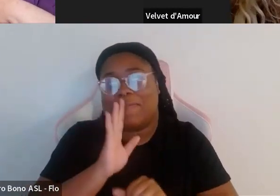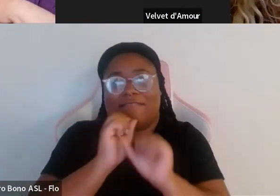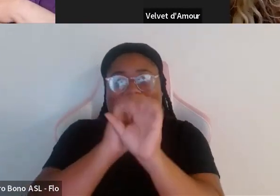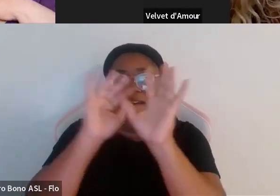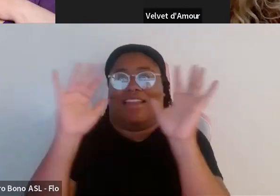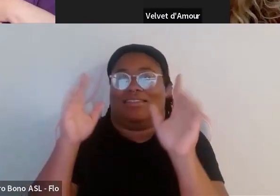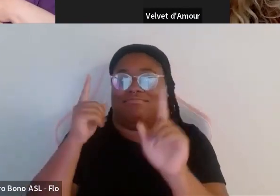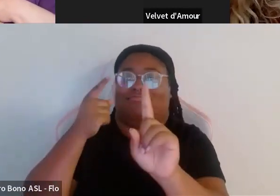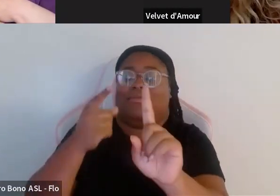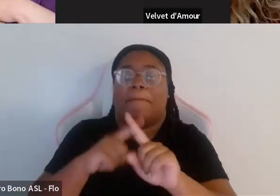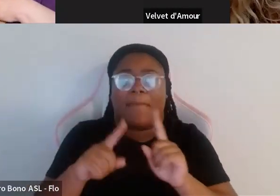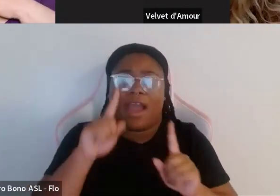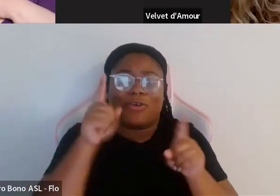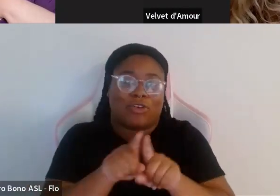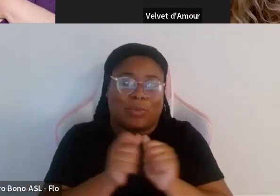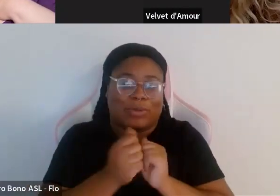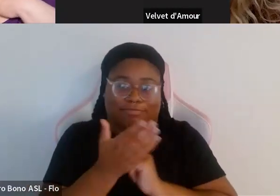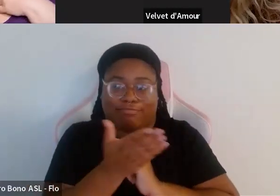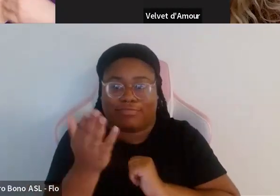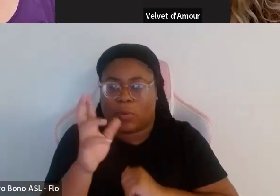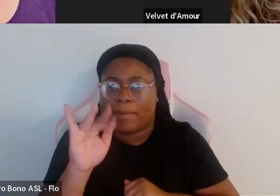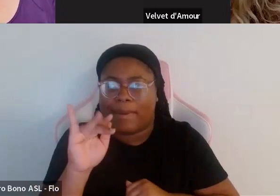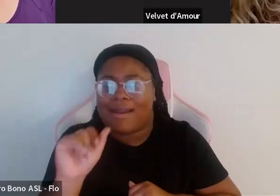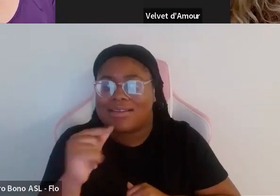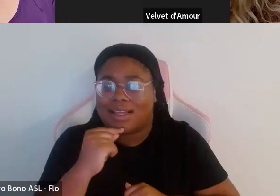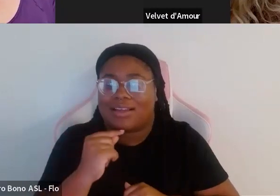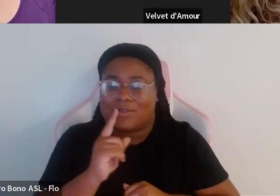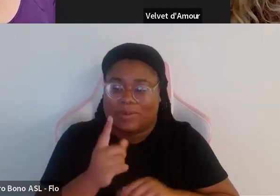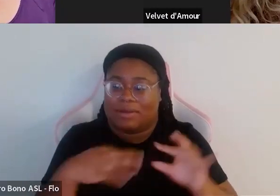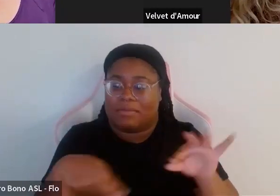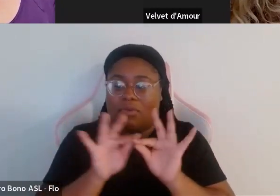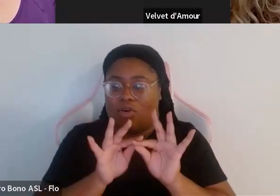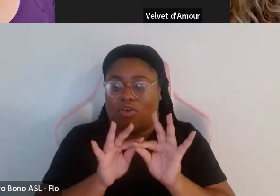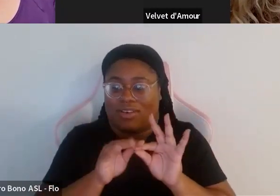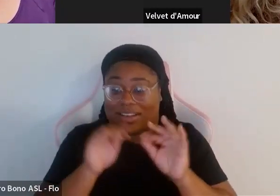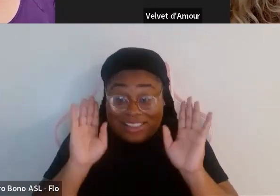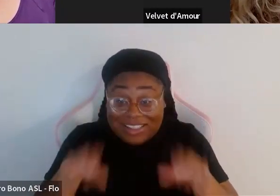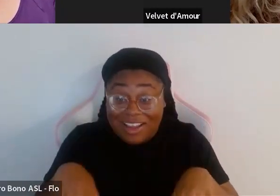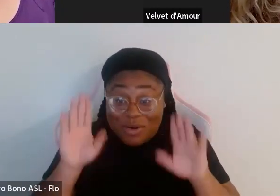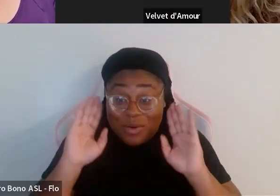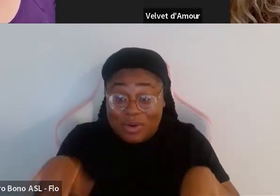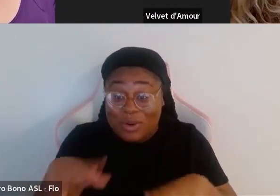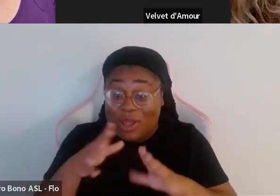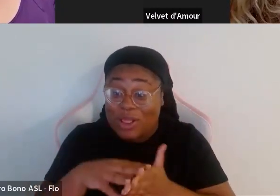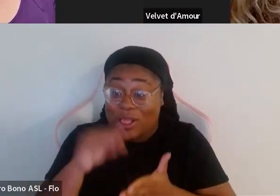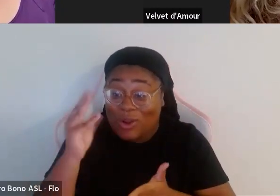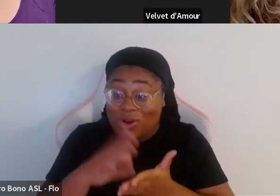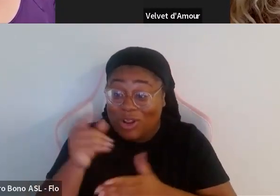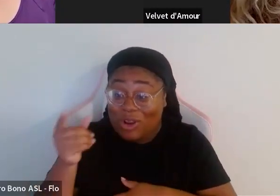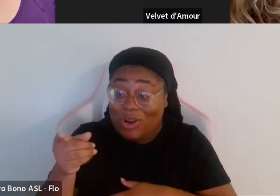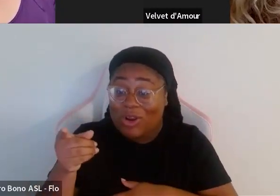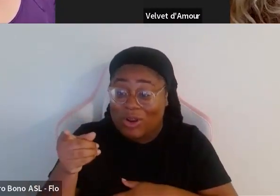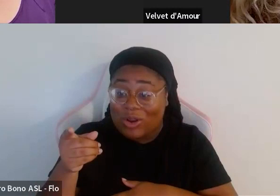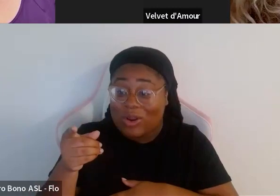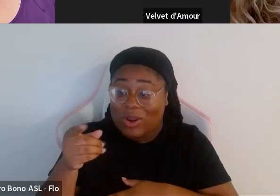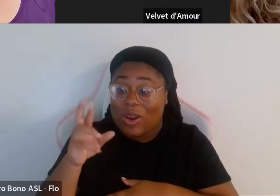and i agree with what rebecca said um it is a really important i know oh my god you learned it rebecca jones we